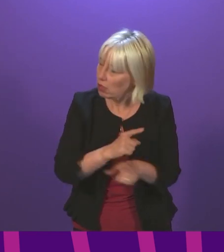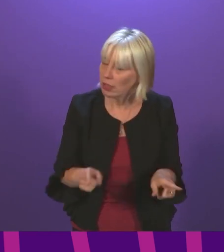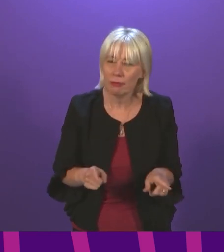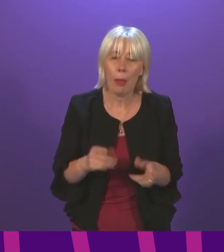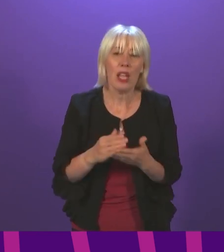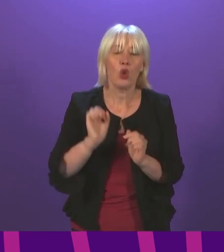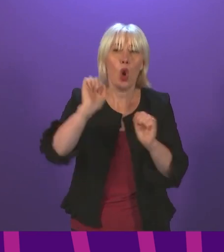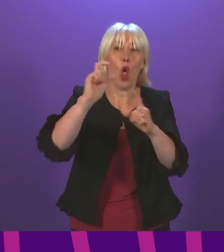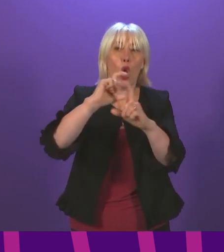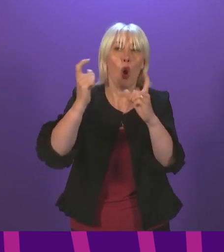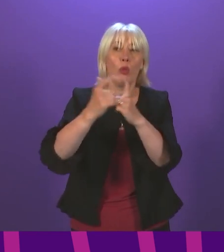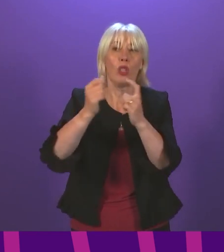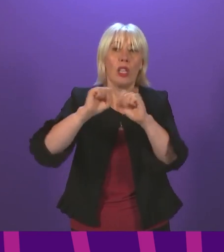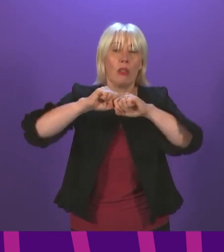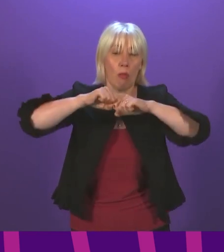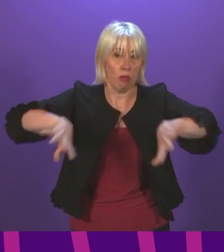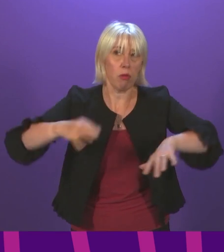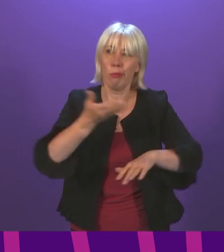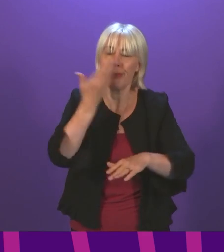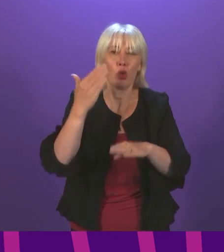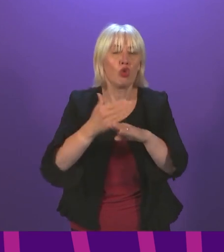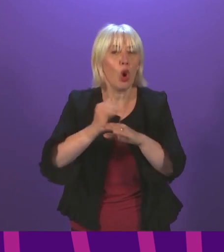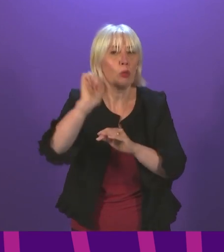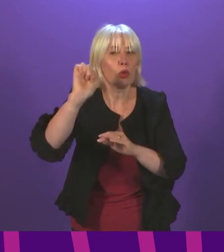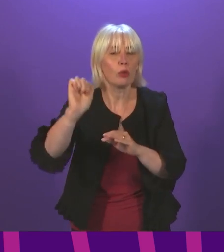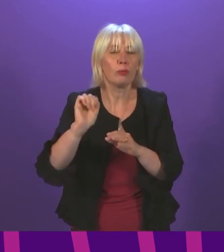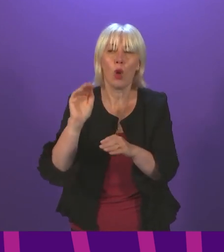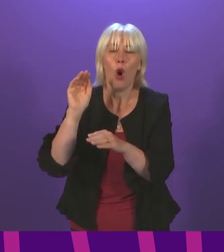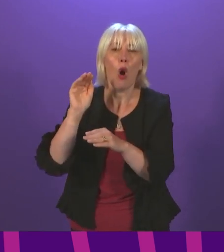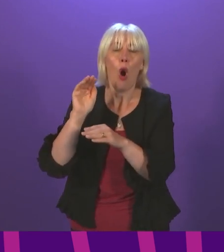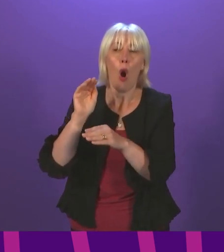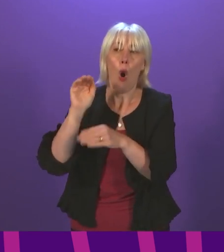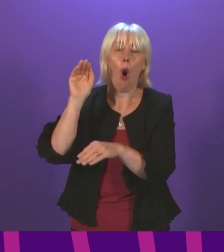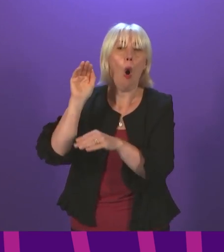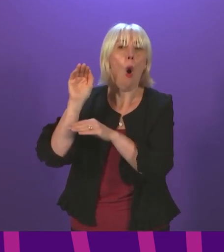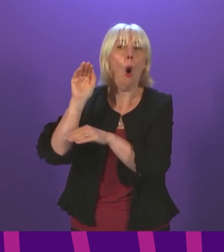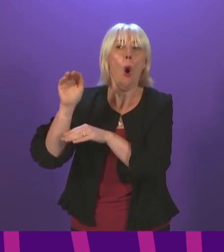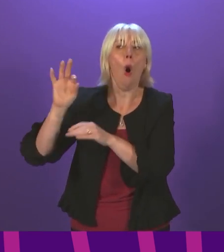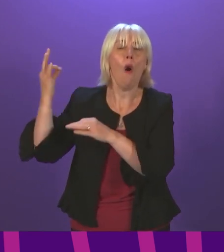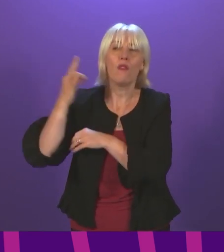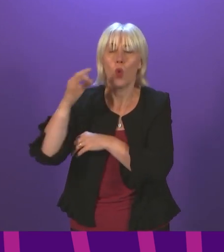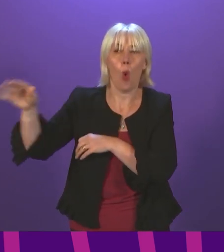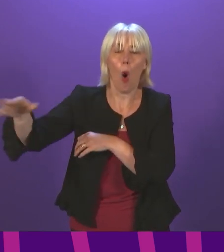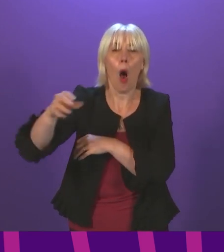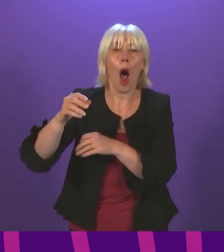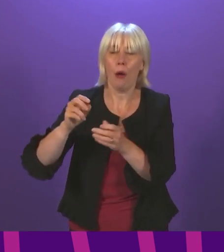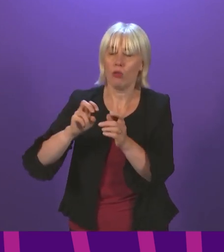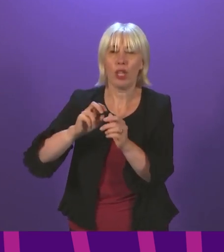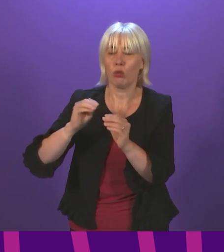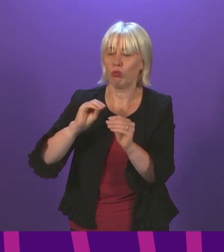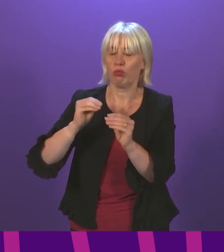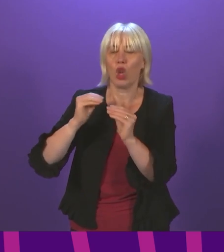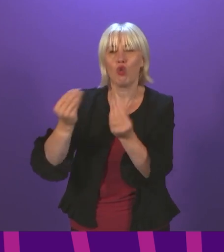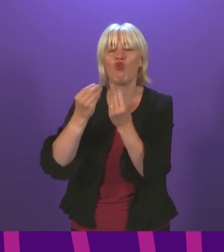facing unemployment. An offshore training passport would allow oil and gas workers to move freely between offshore